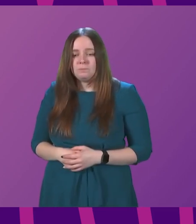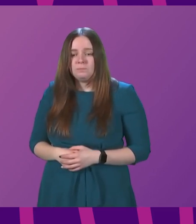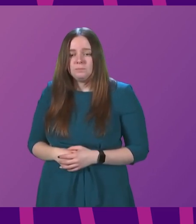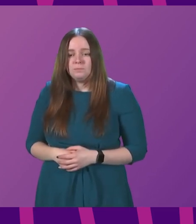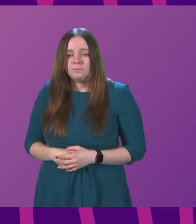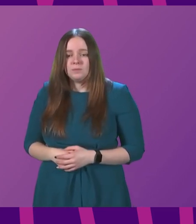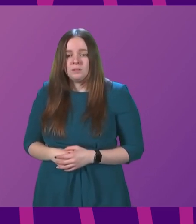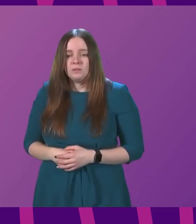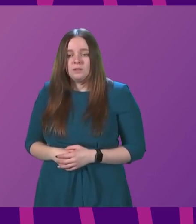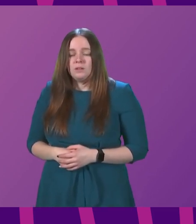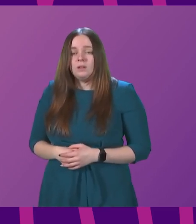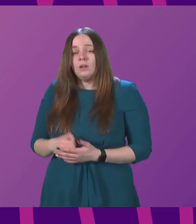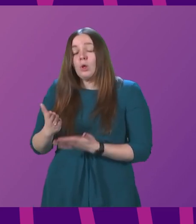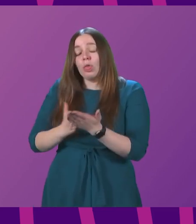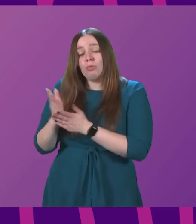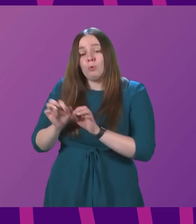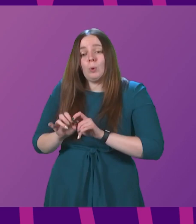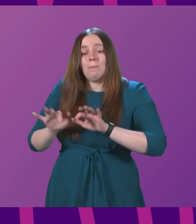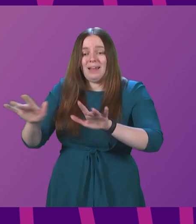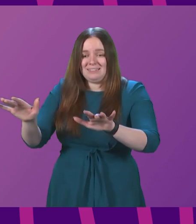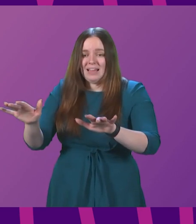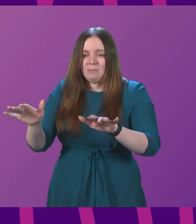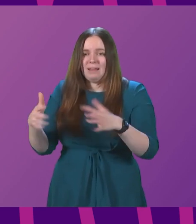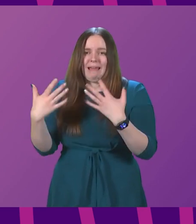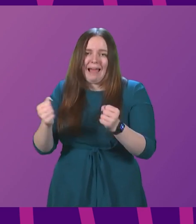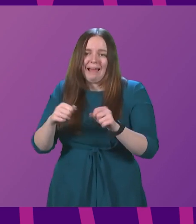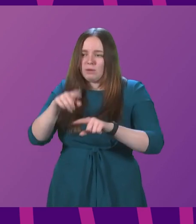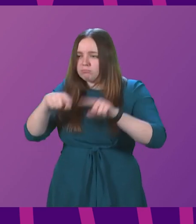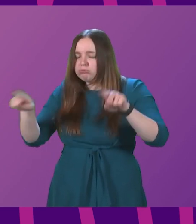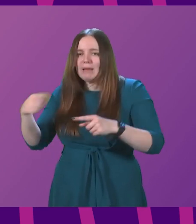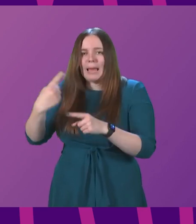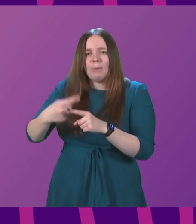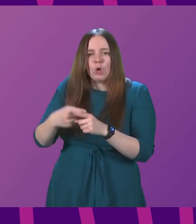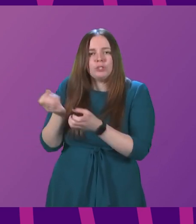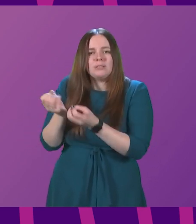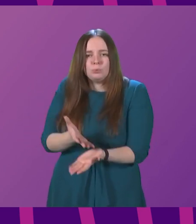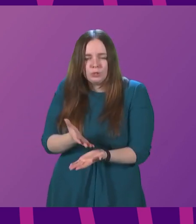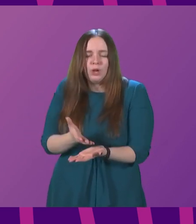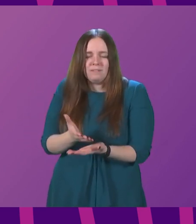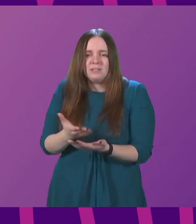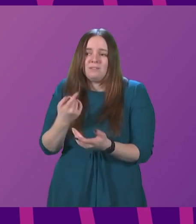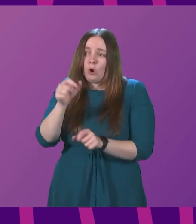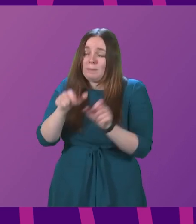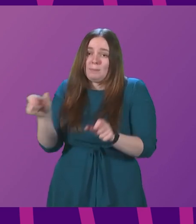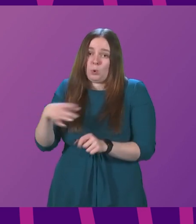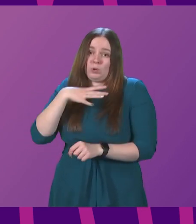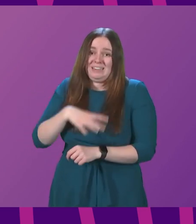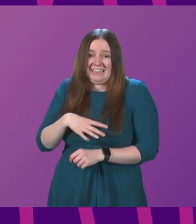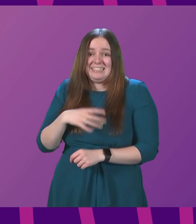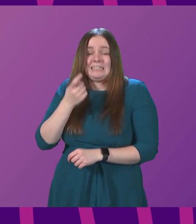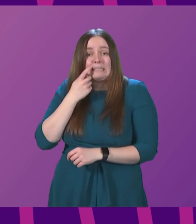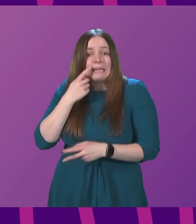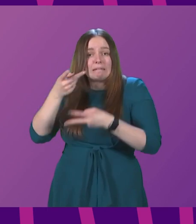Obviously throughout the pandemic there were a range of emergency provisions put in place including for people who required dental